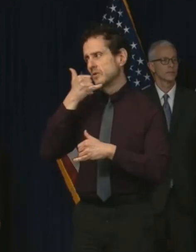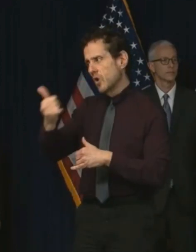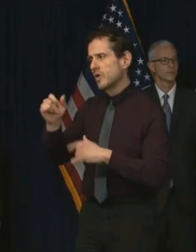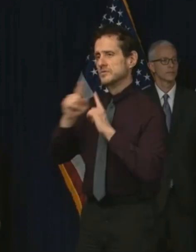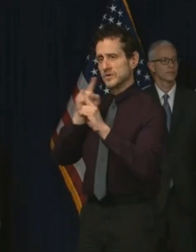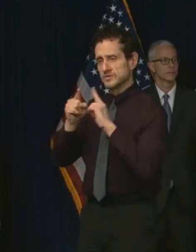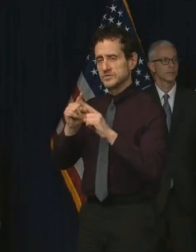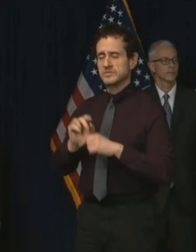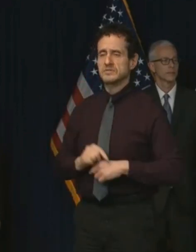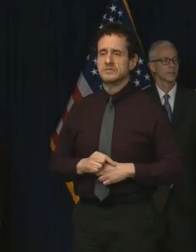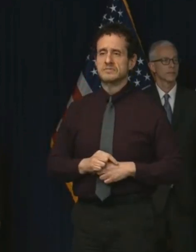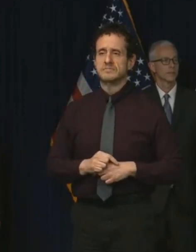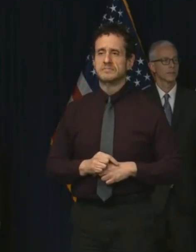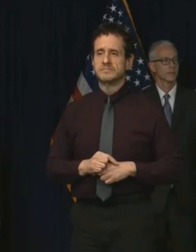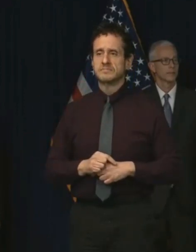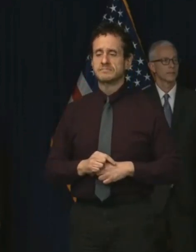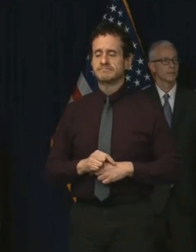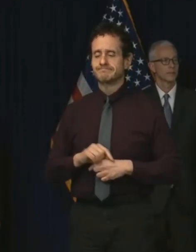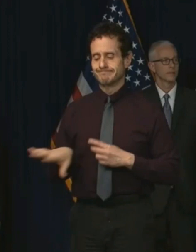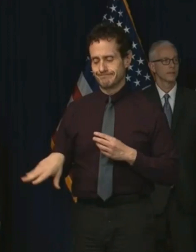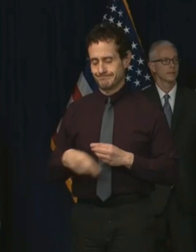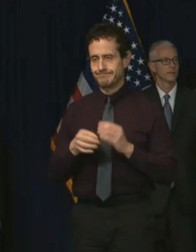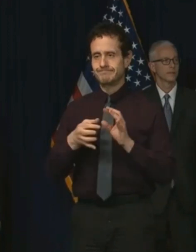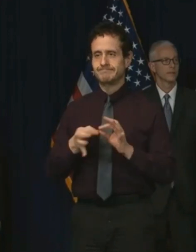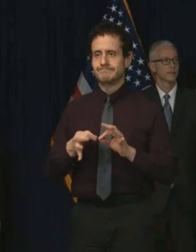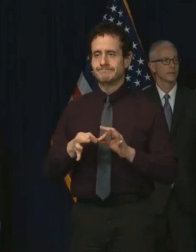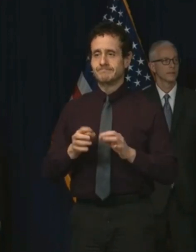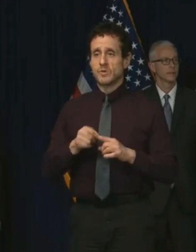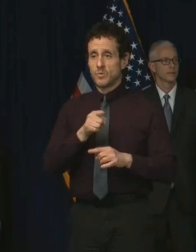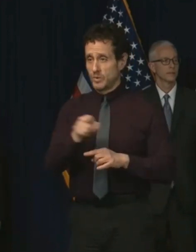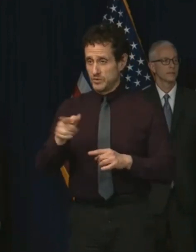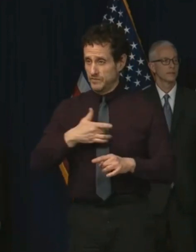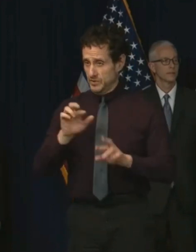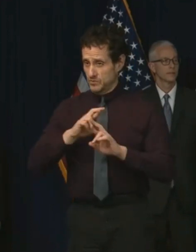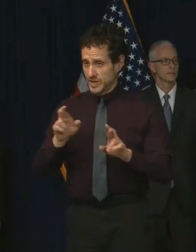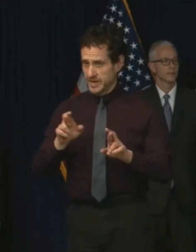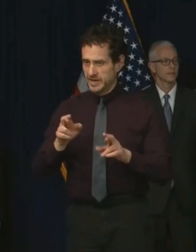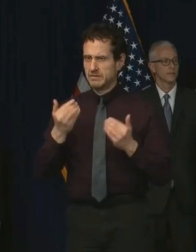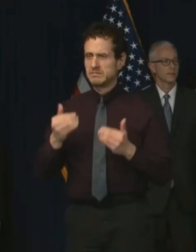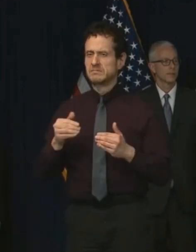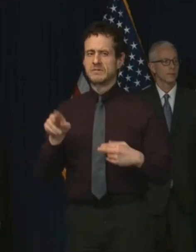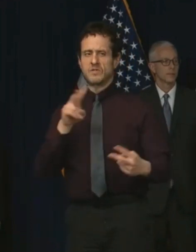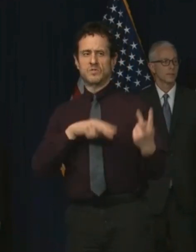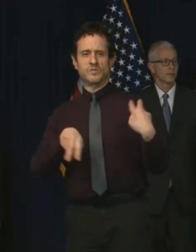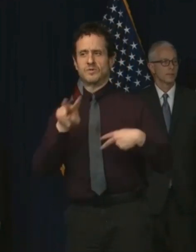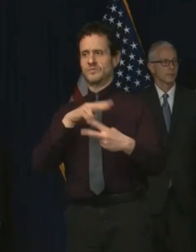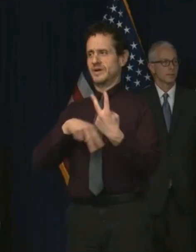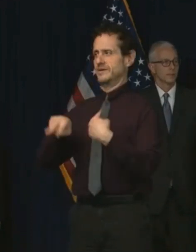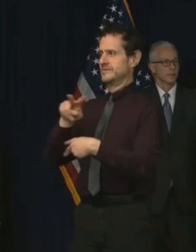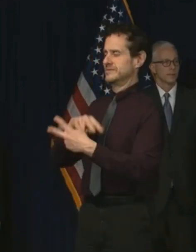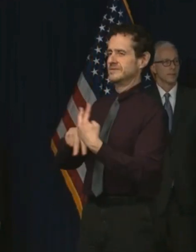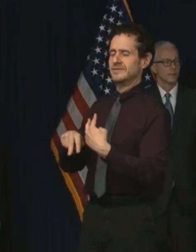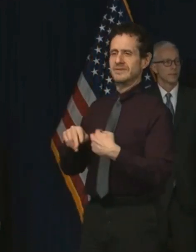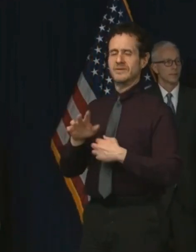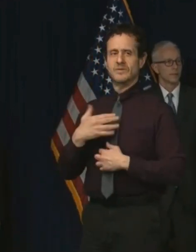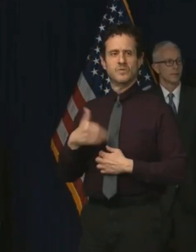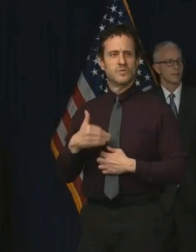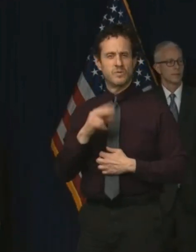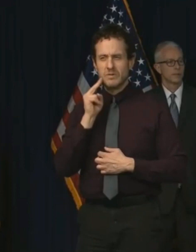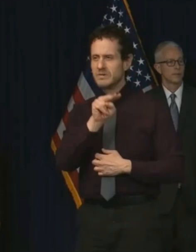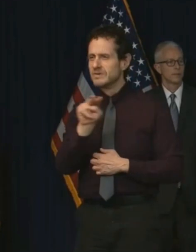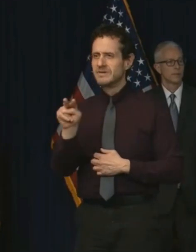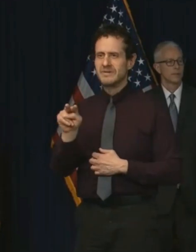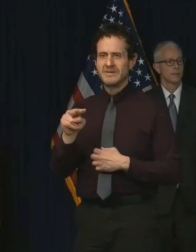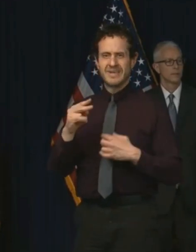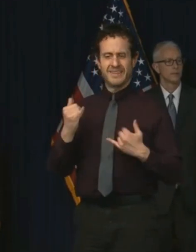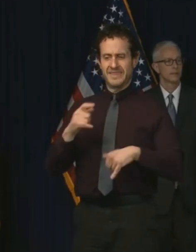something else. Once you're ready, take a look around. Take in the incredibly unique moment that